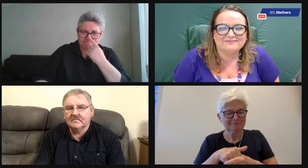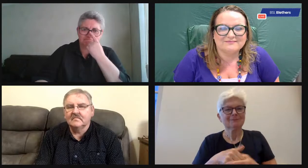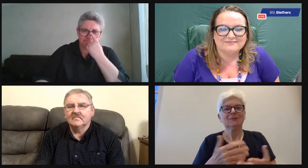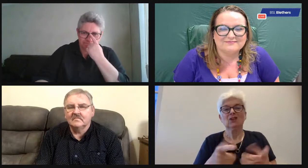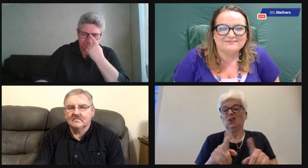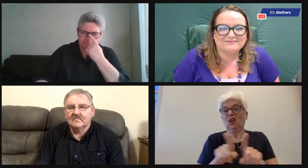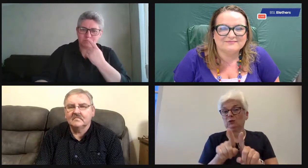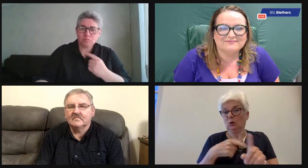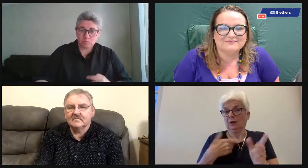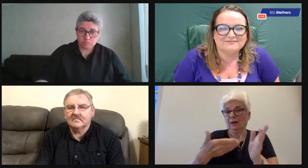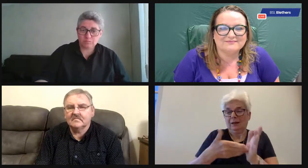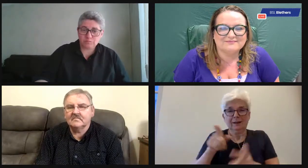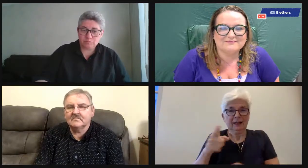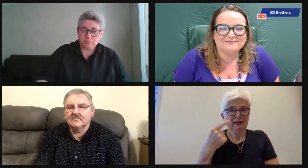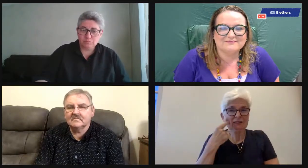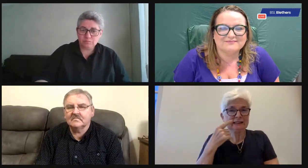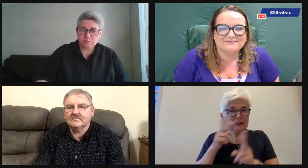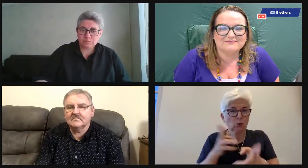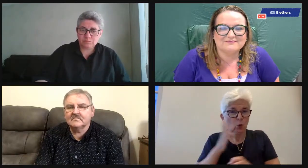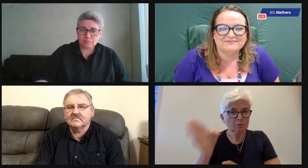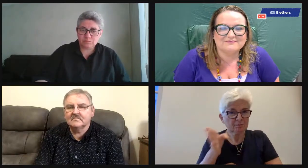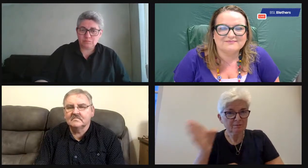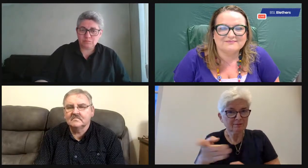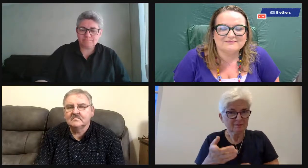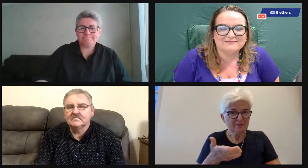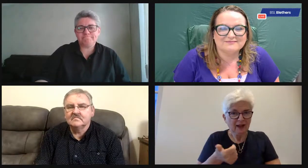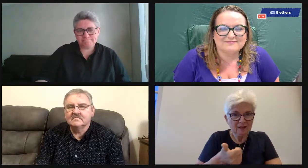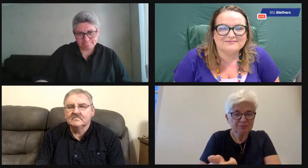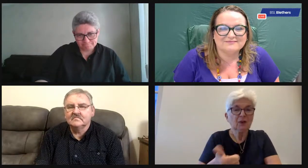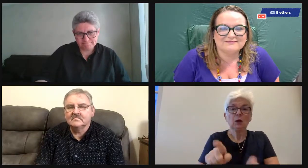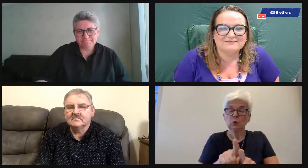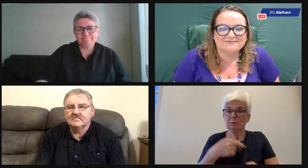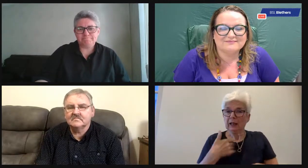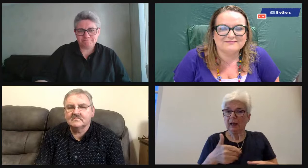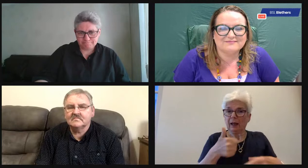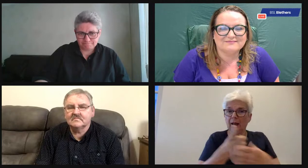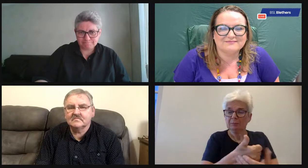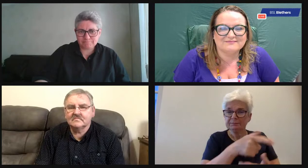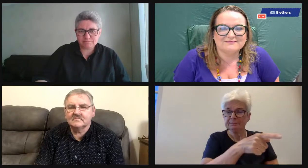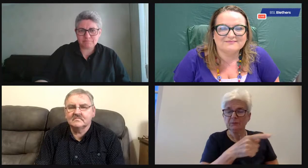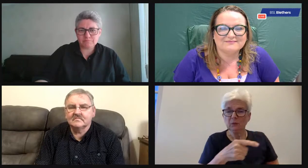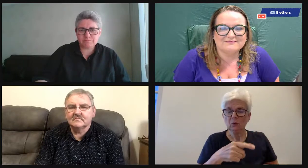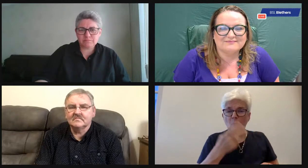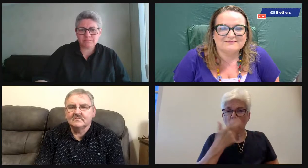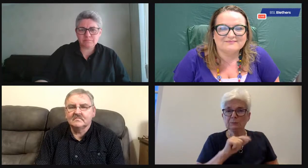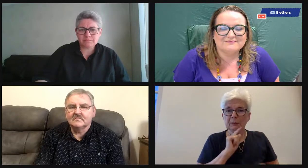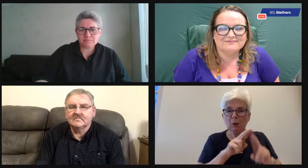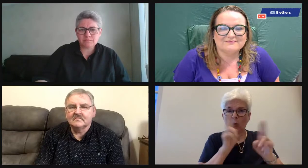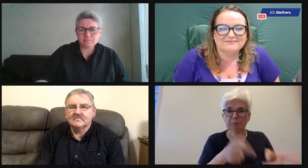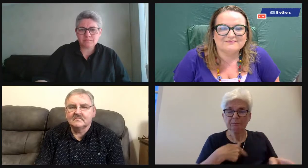involved in lots of committees. That was mostly how you did it, you know. And also, as I said, you know, supporting people at the Eventide Home,